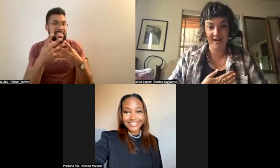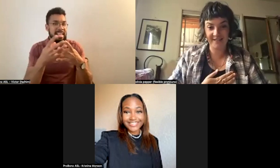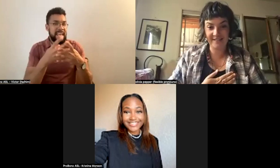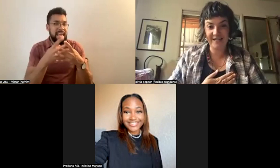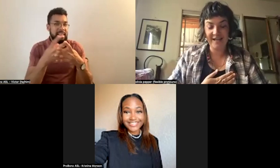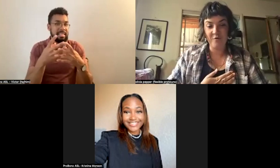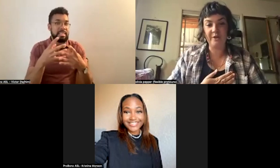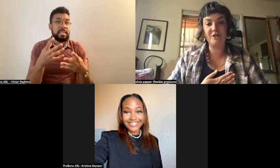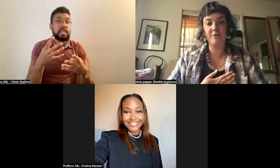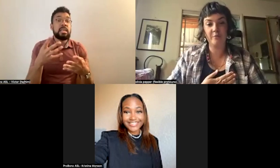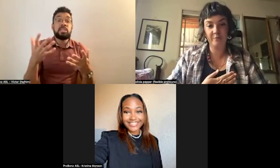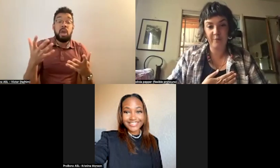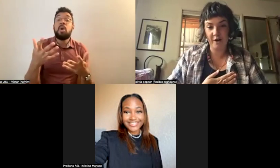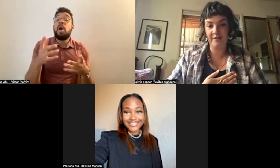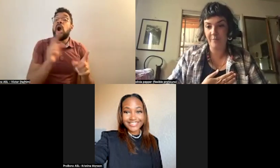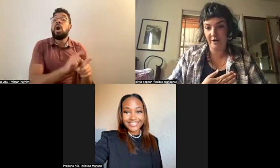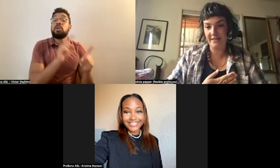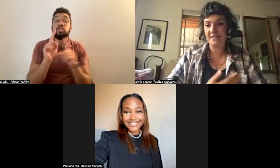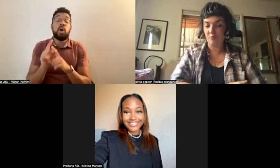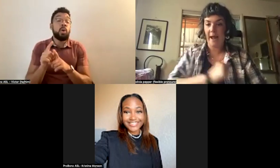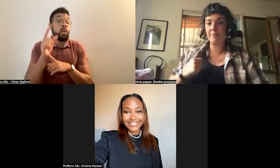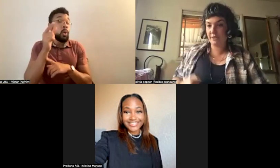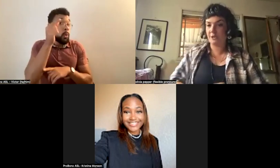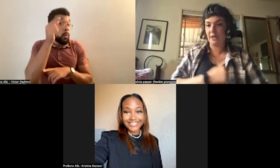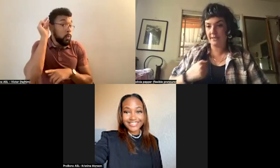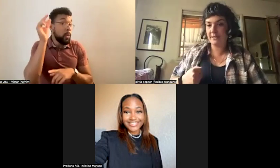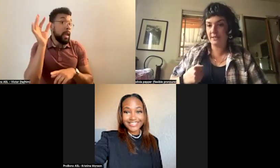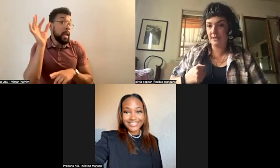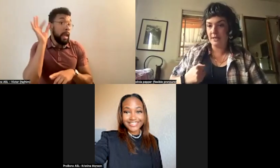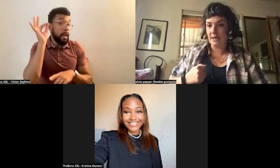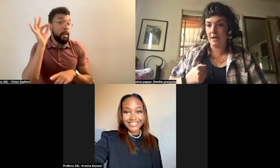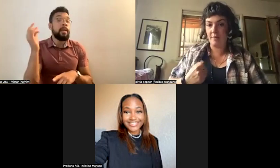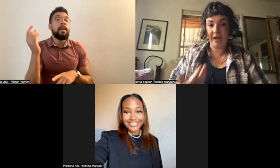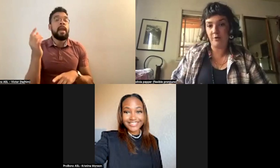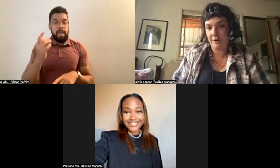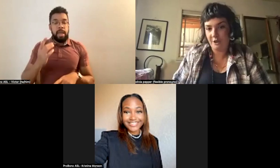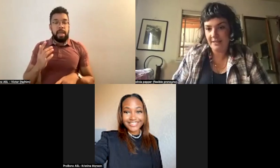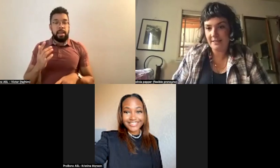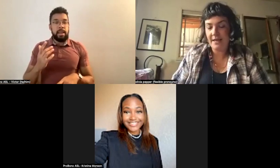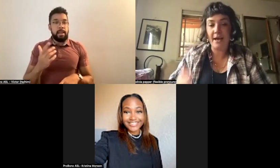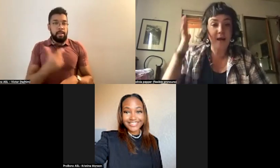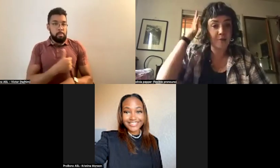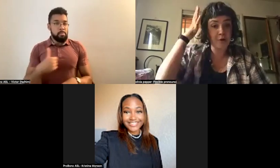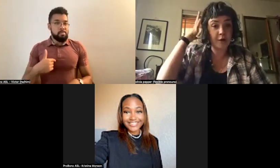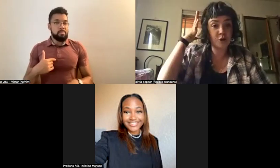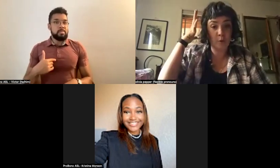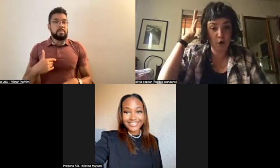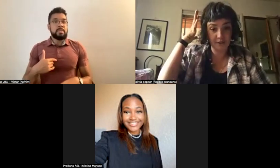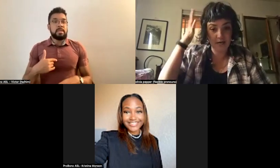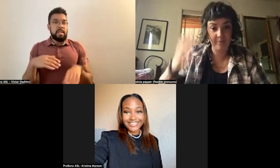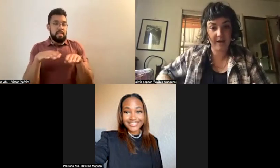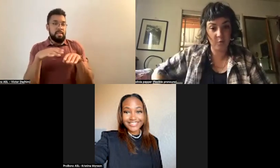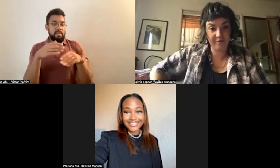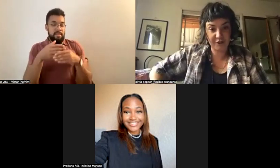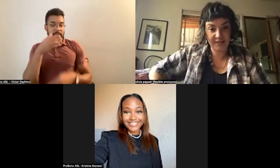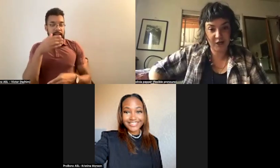chest, which Baron, the Baroness wrapped their chest, uh, bound their chest and had their hair short all the